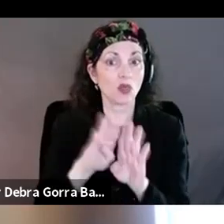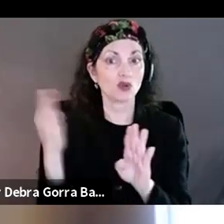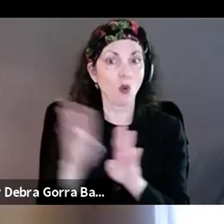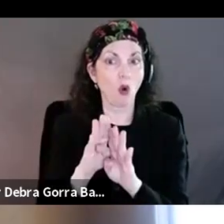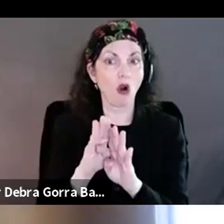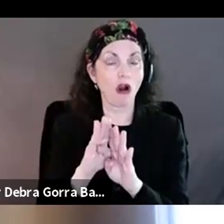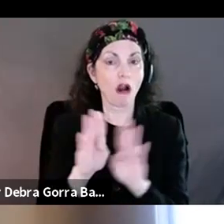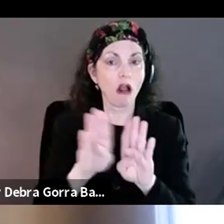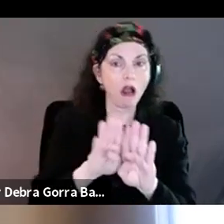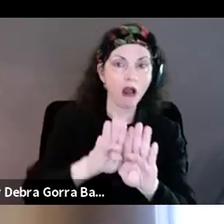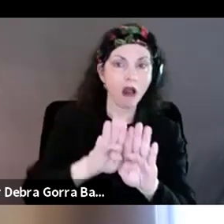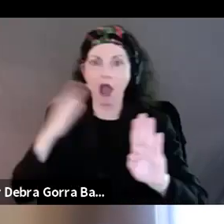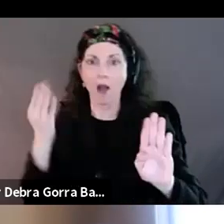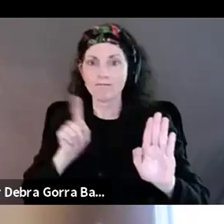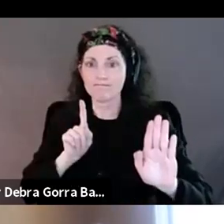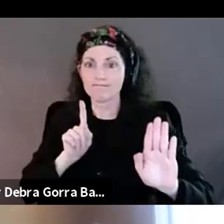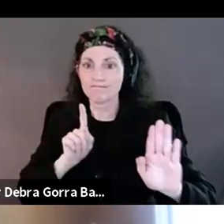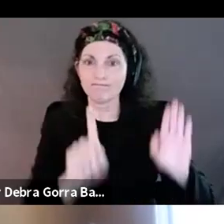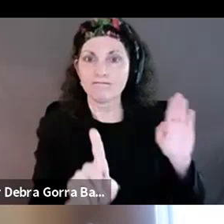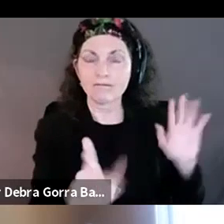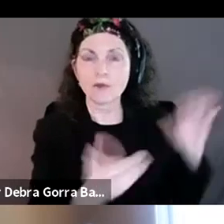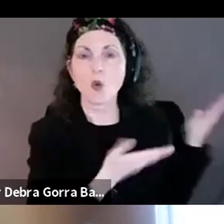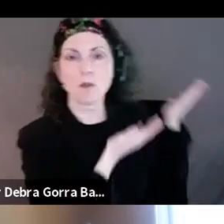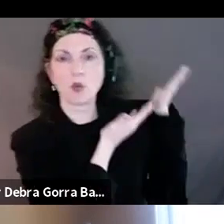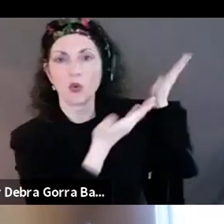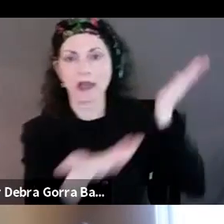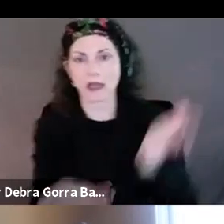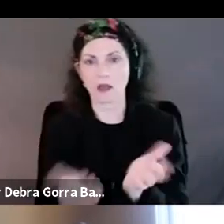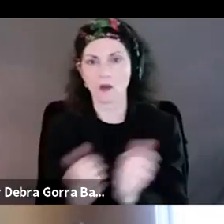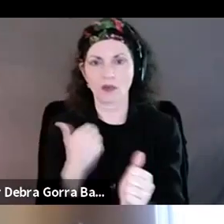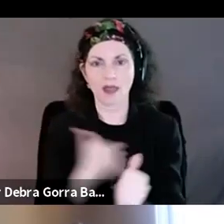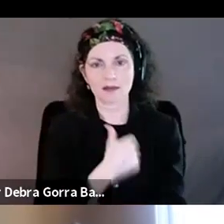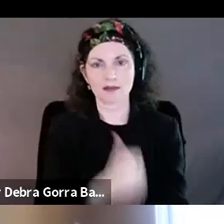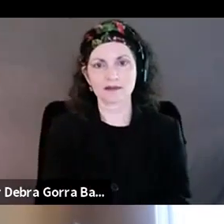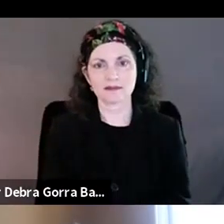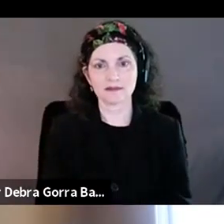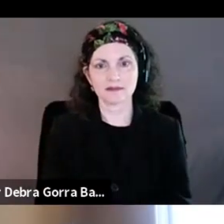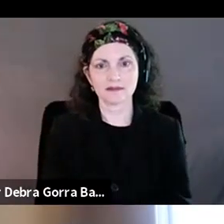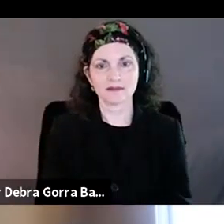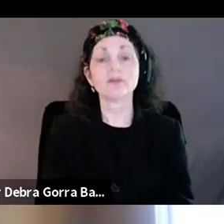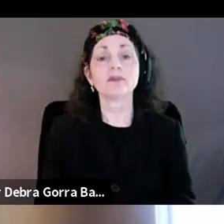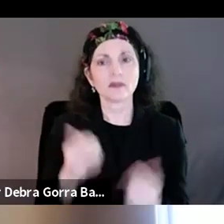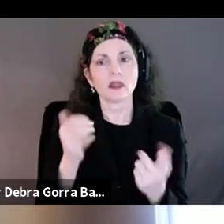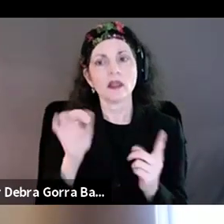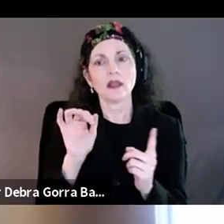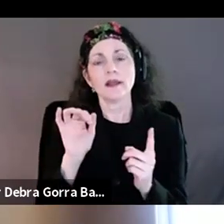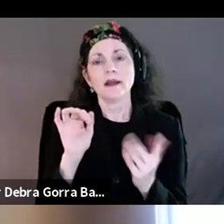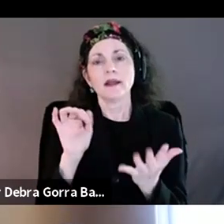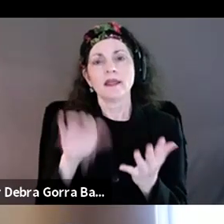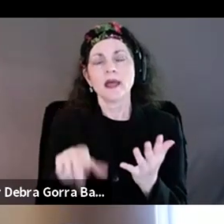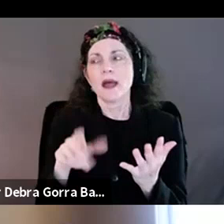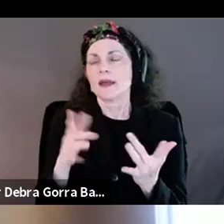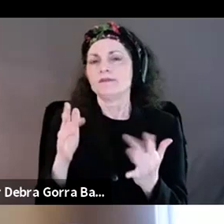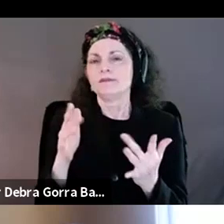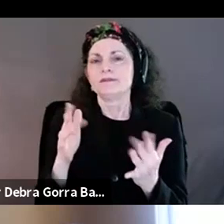we do what we can to bring others with us. And that, you know, uh, there was a part of the